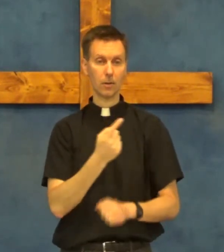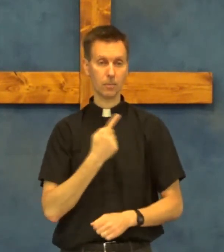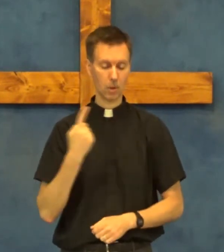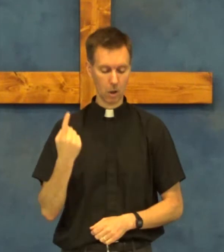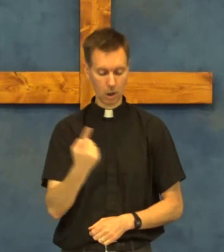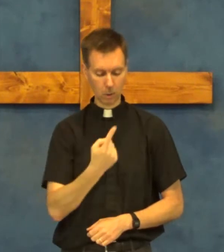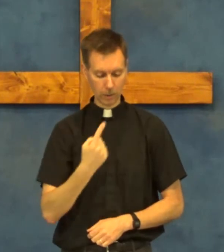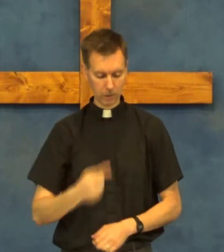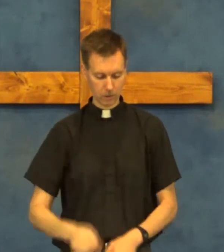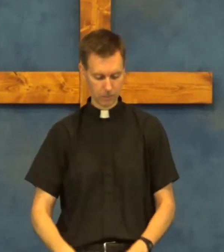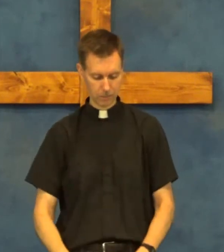always.